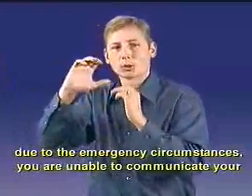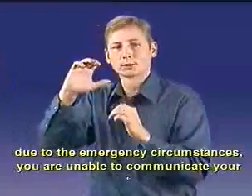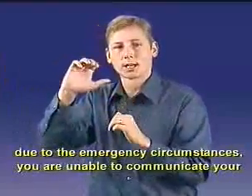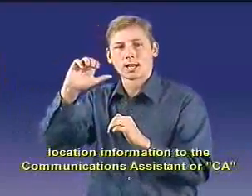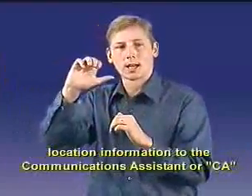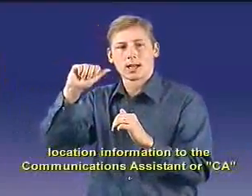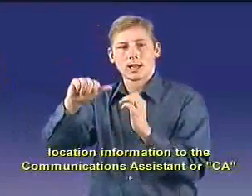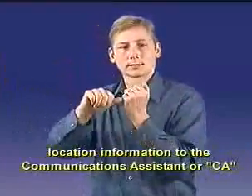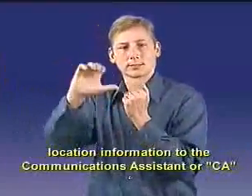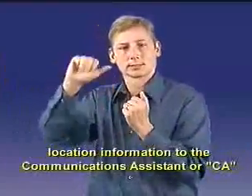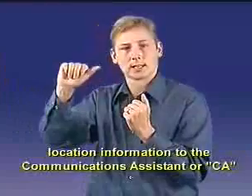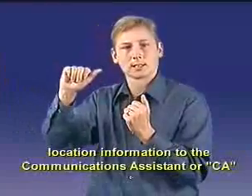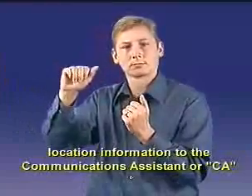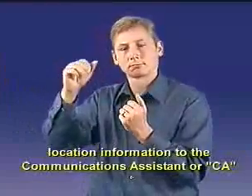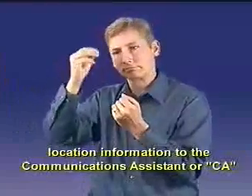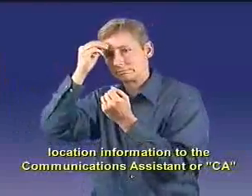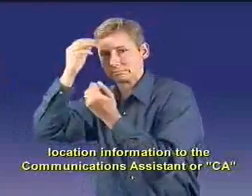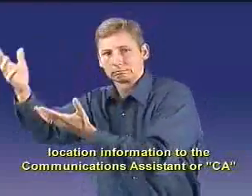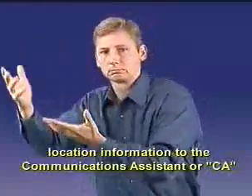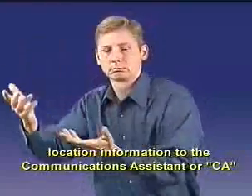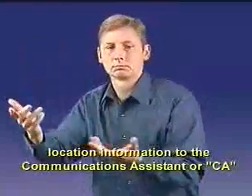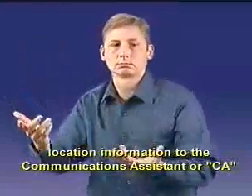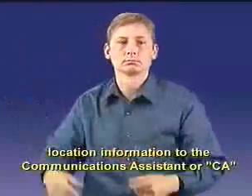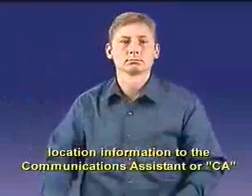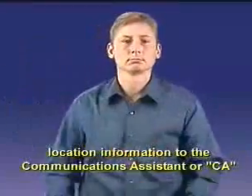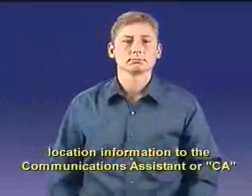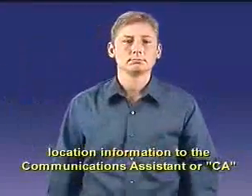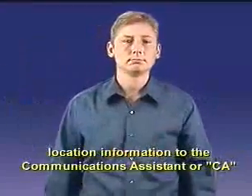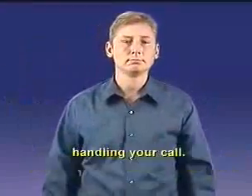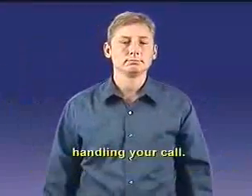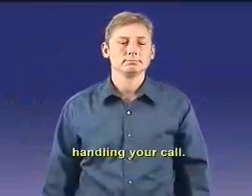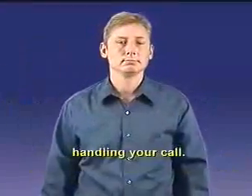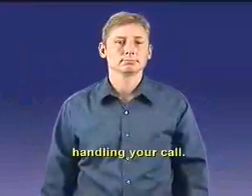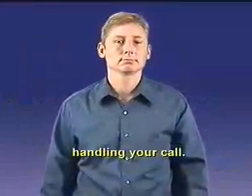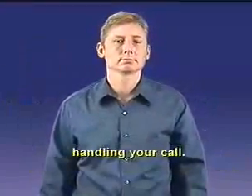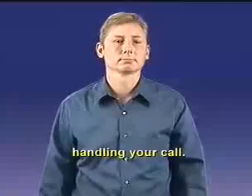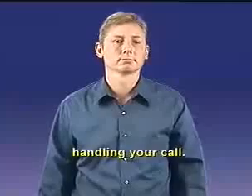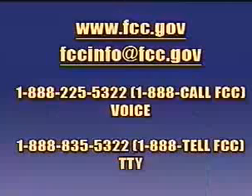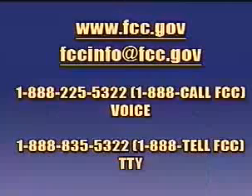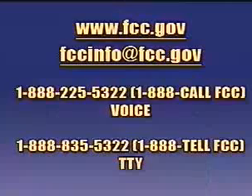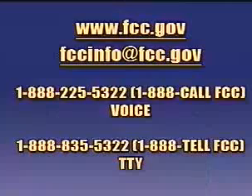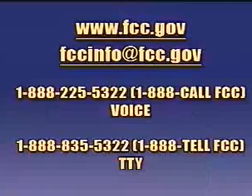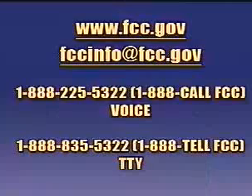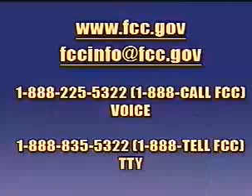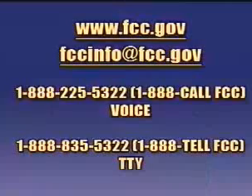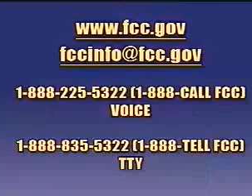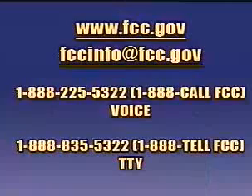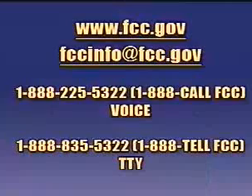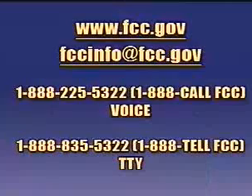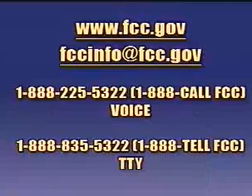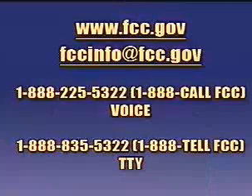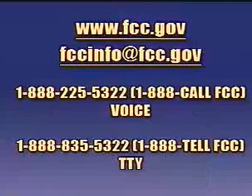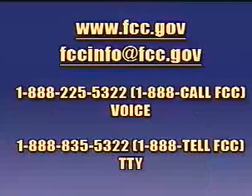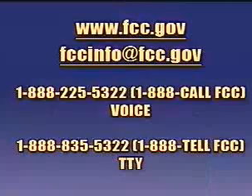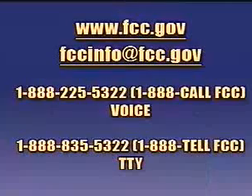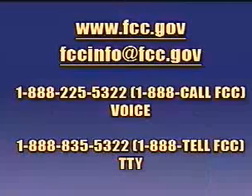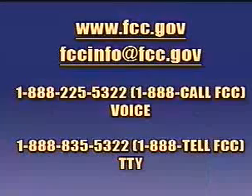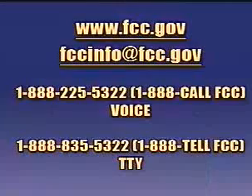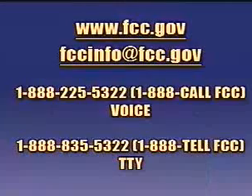due to the emergency circumstances, you are unable to communicate your location information to the communications assistant or CA handling your call. .